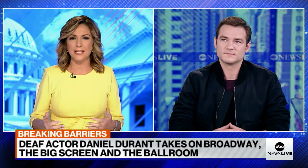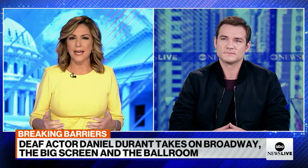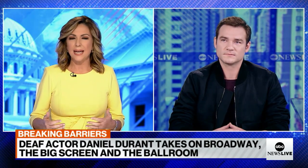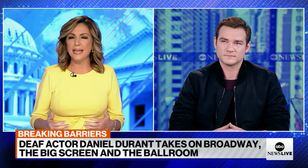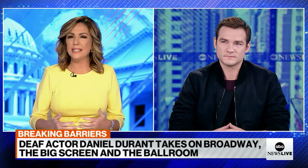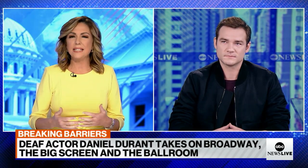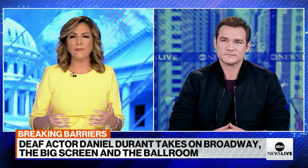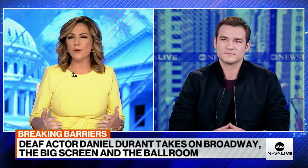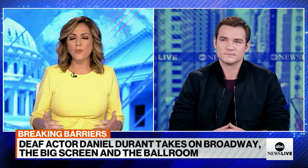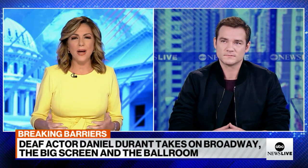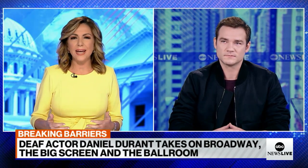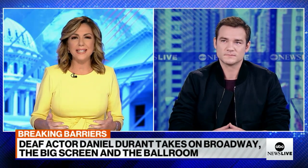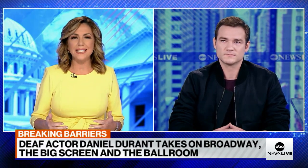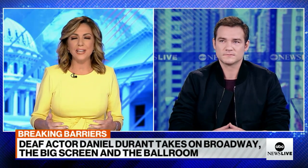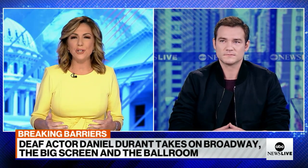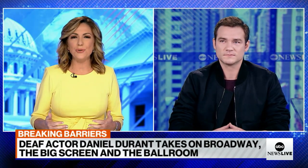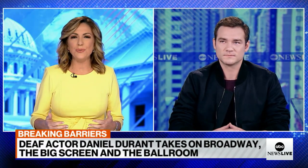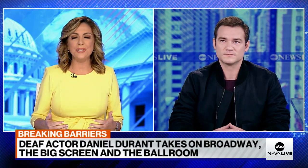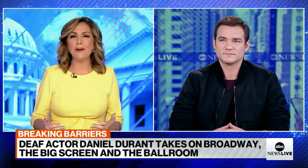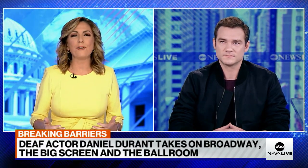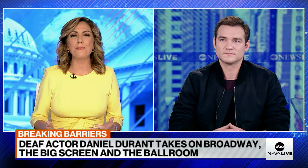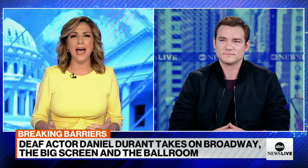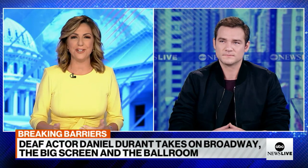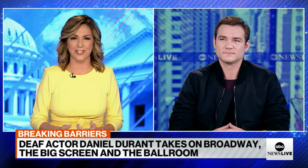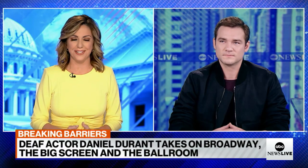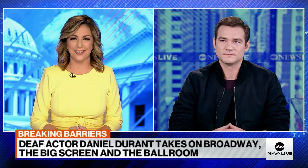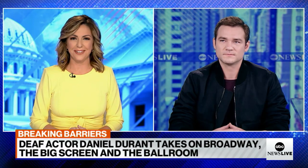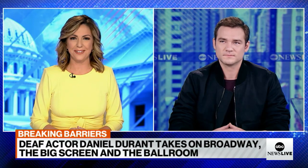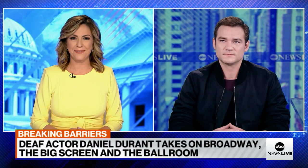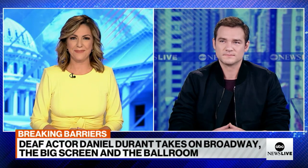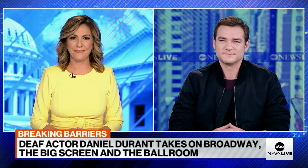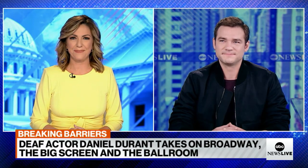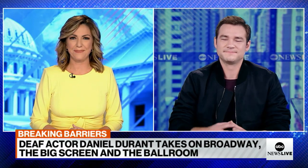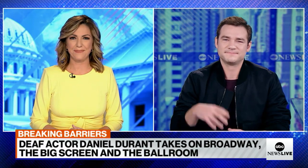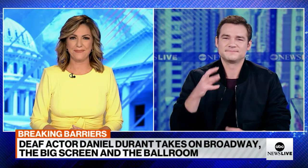dance in different ways that you never imagined?